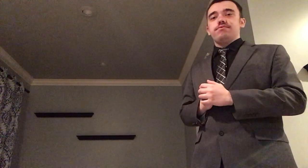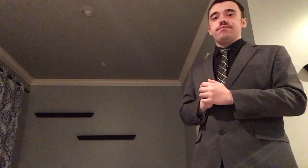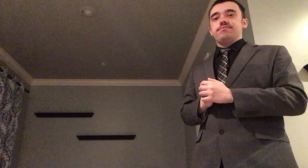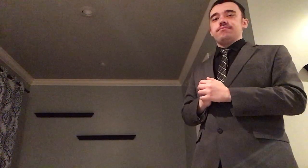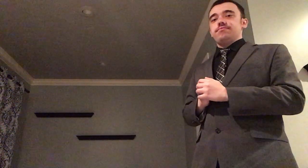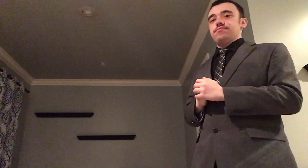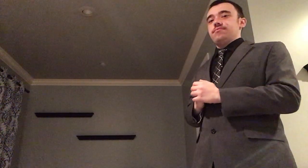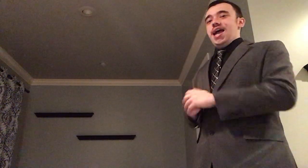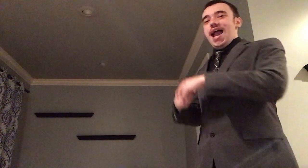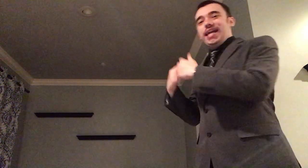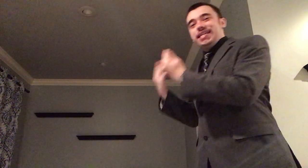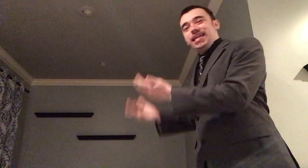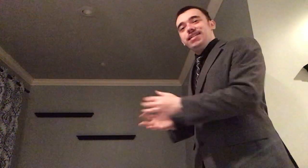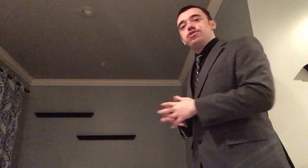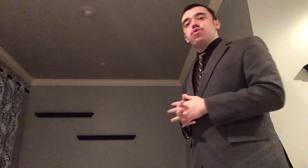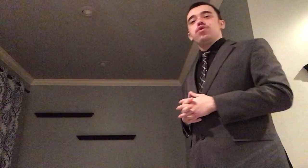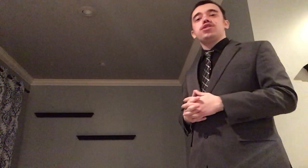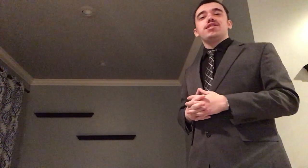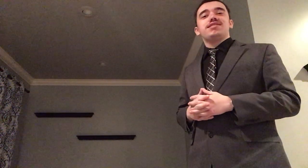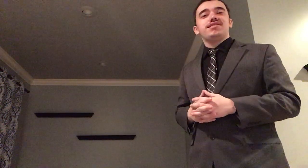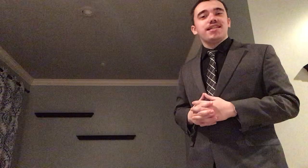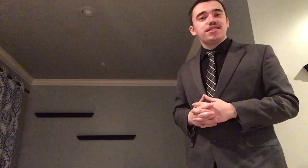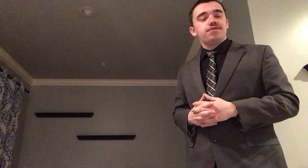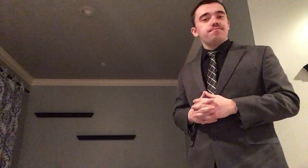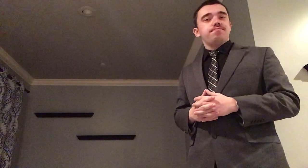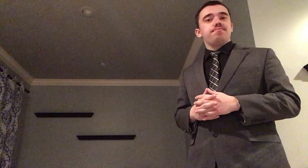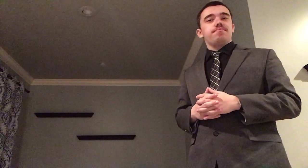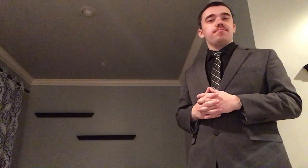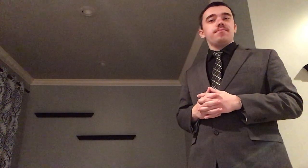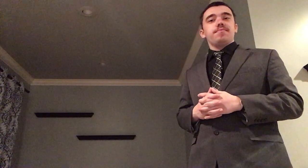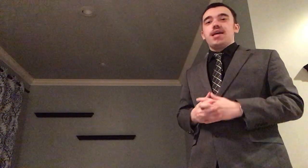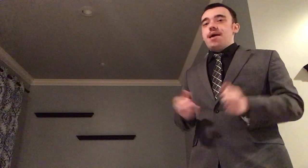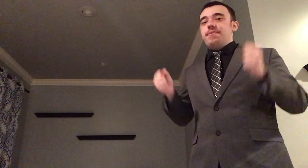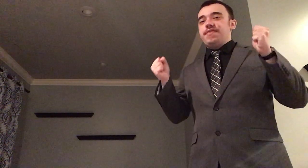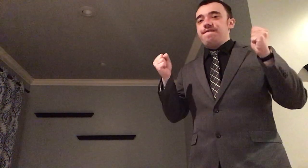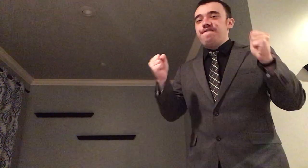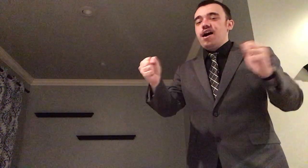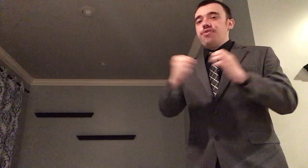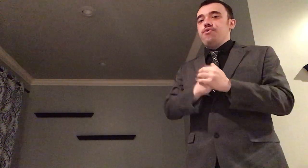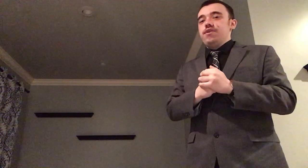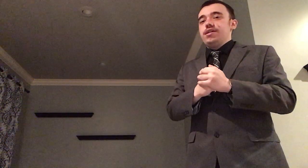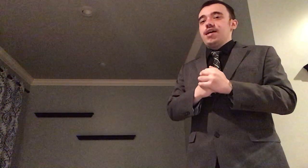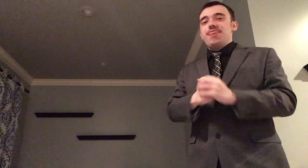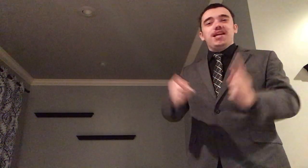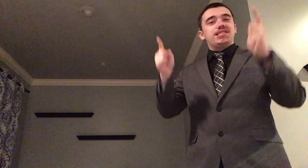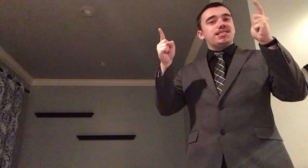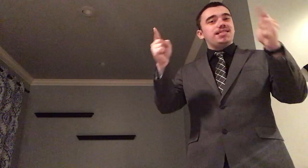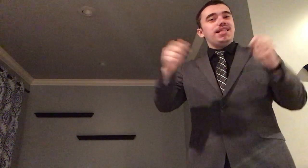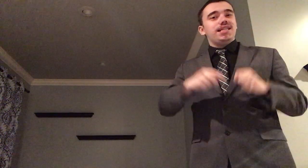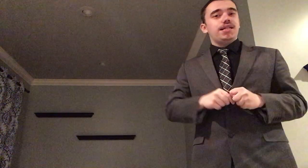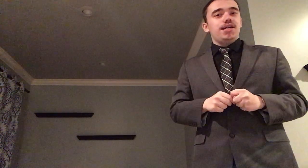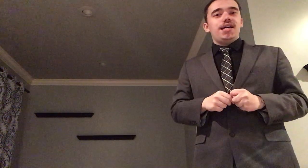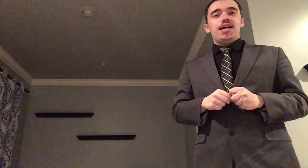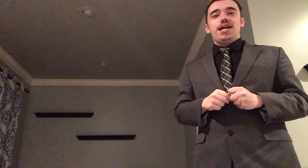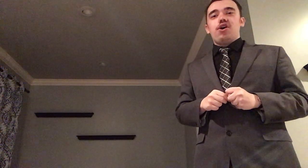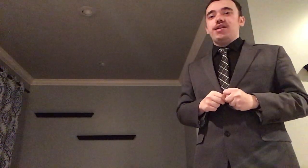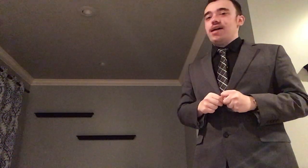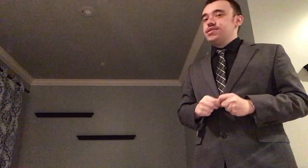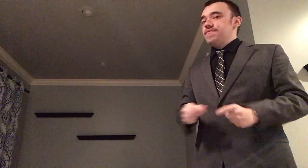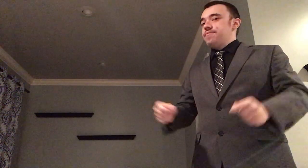and king george the sixth but they fought through it they succeeded and are now some of